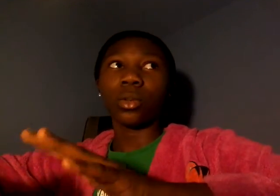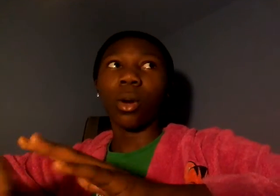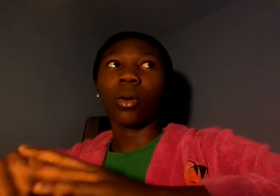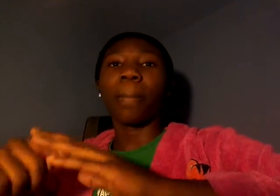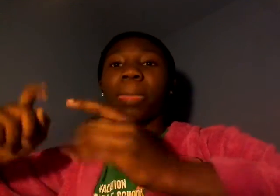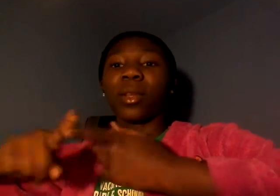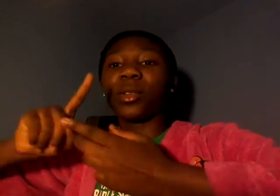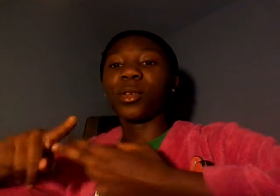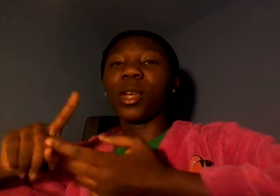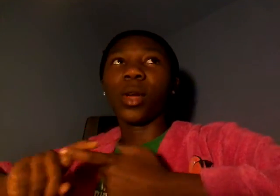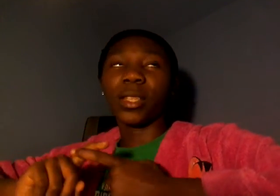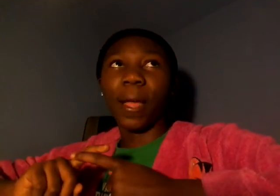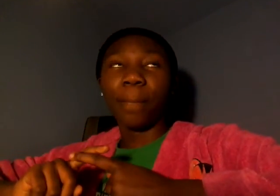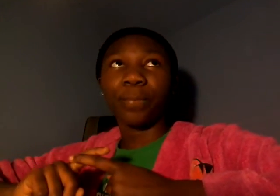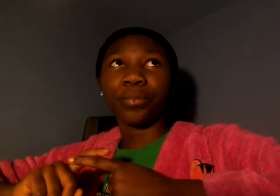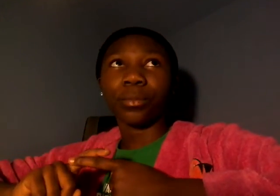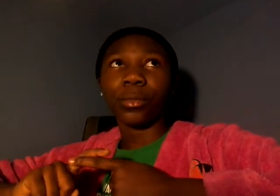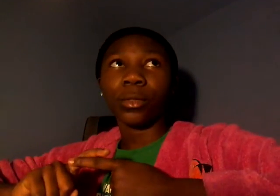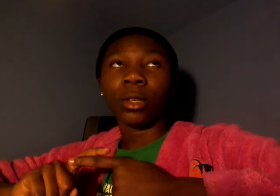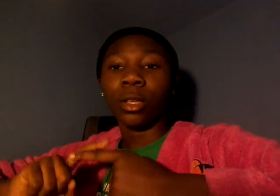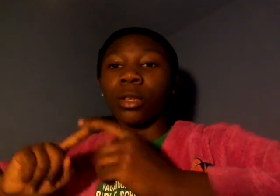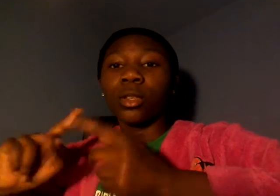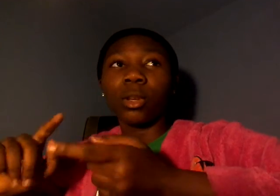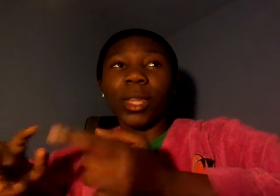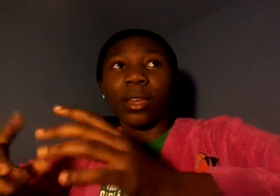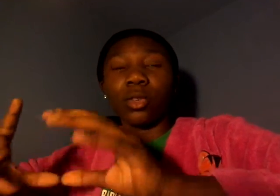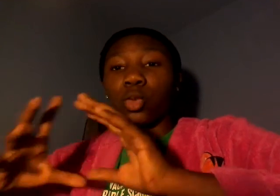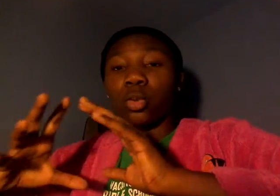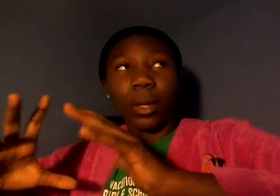so monday tuesday wednesday it's going to be like like